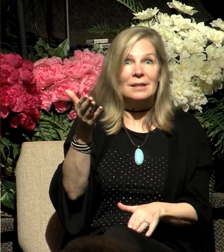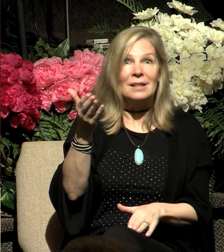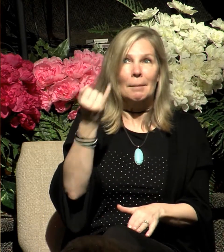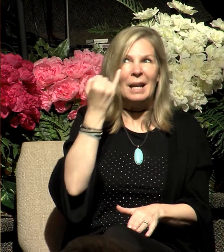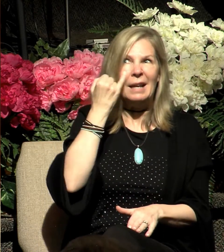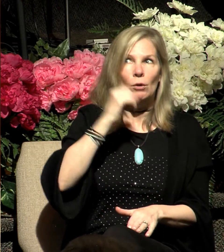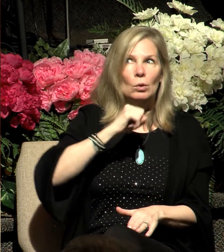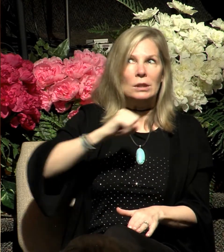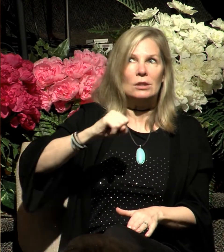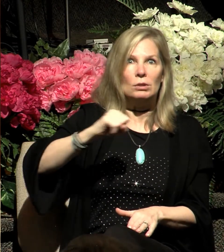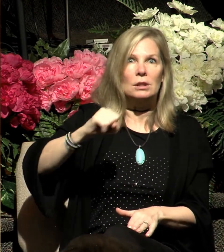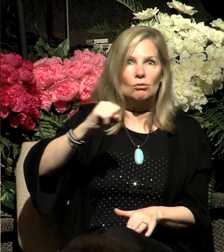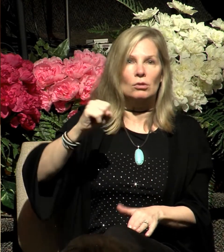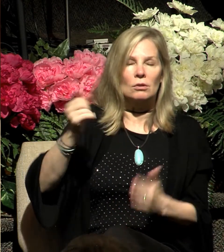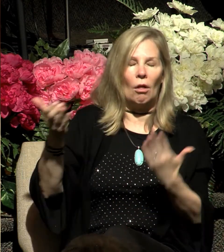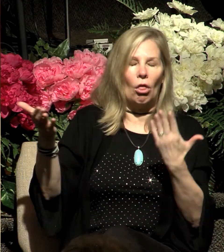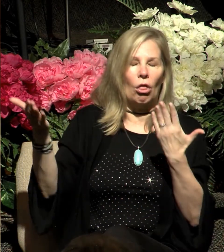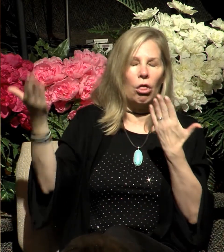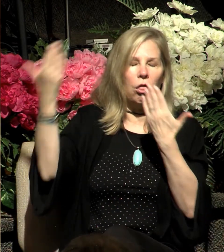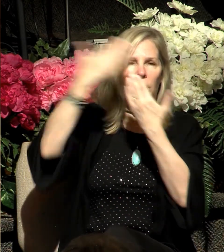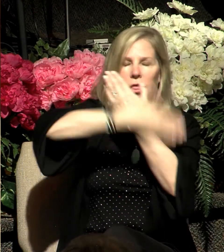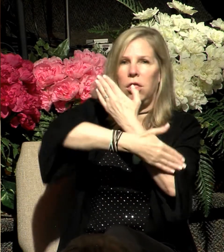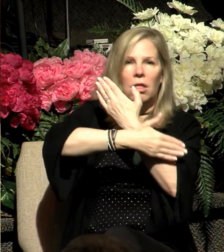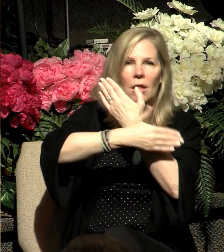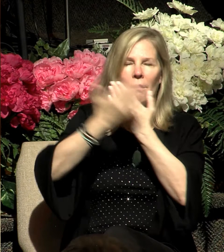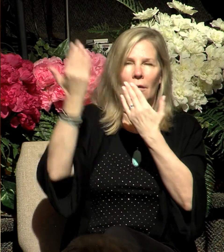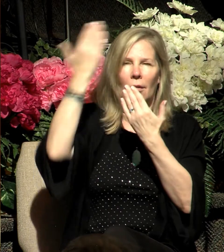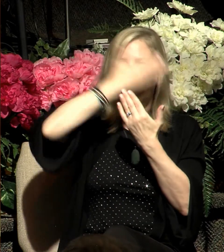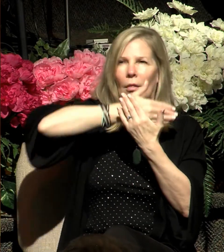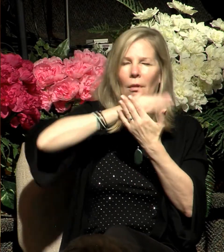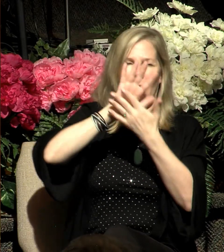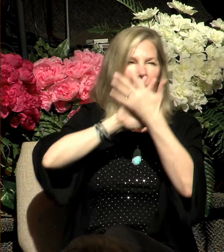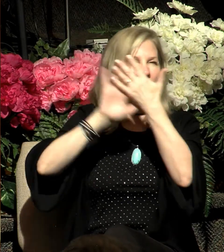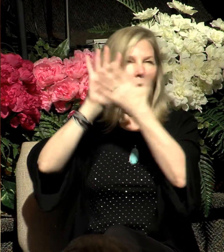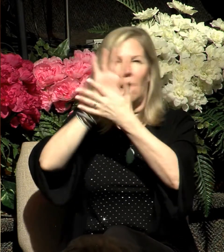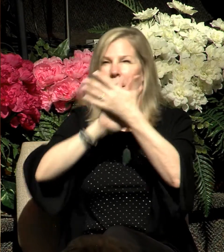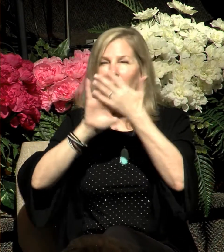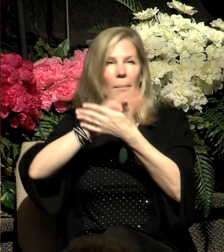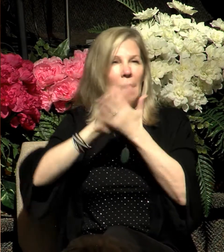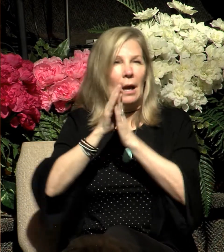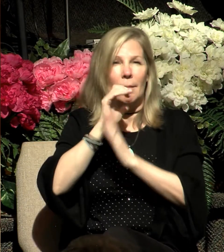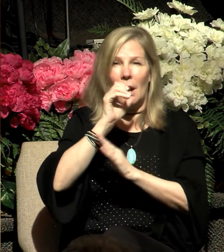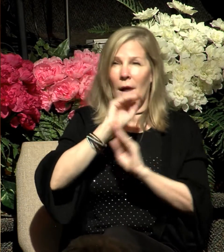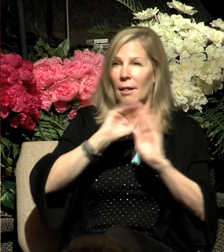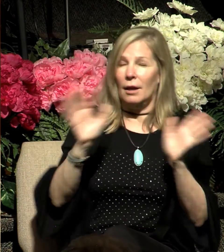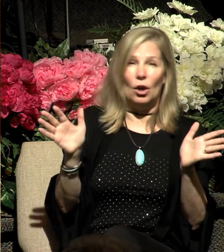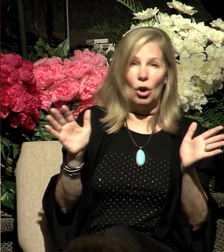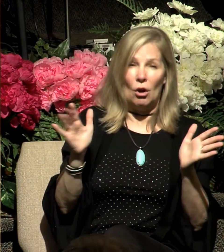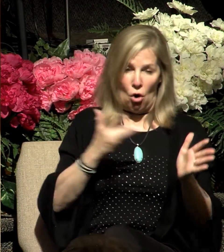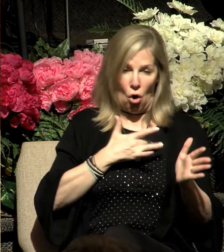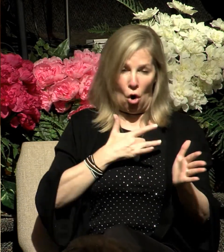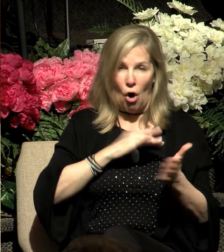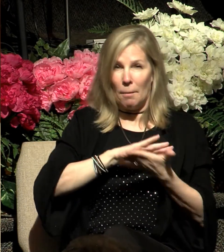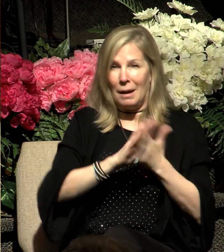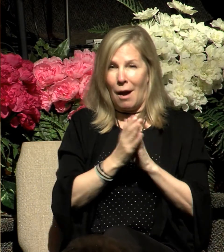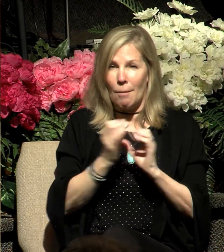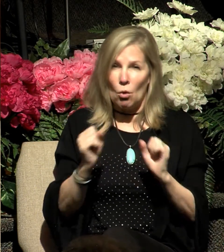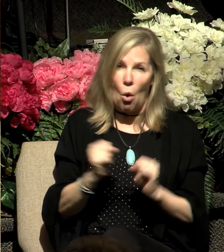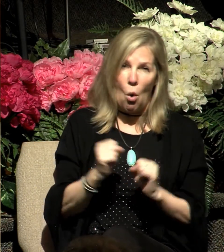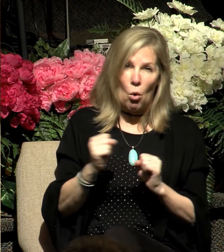Spirit of God. They resisted the truth about Jesus, and their hearts just grew colder and harder towards him. Listen to these